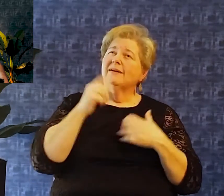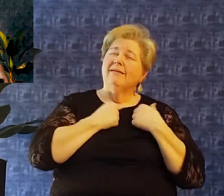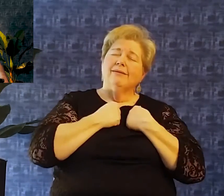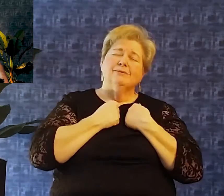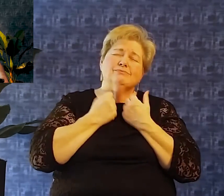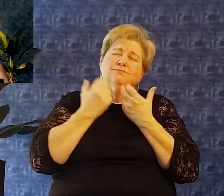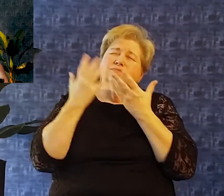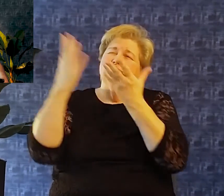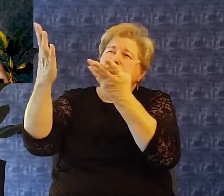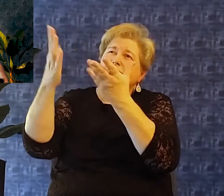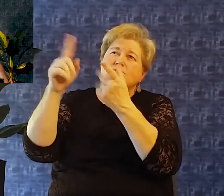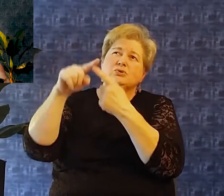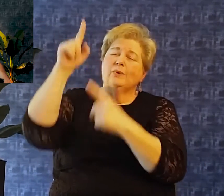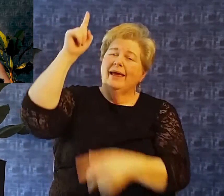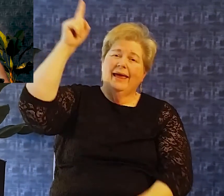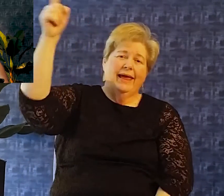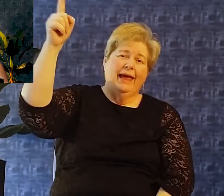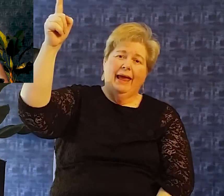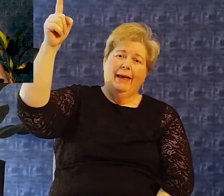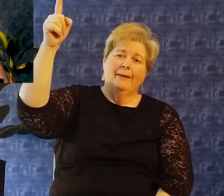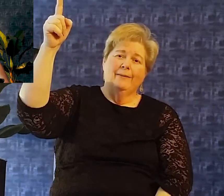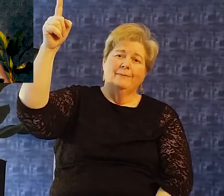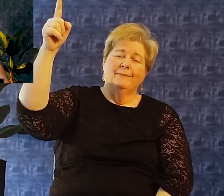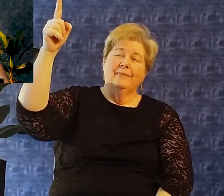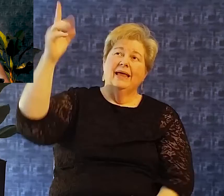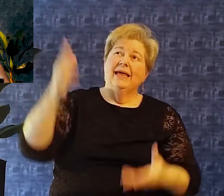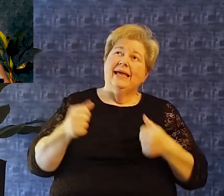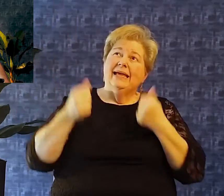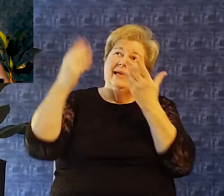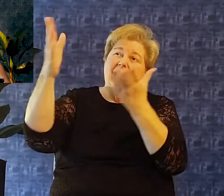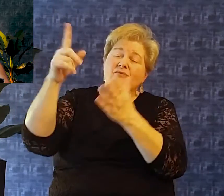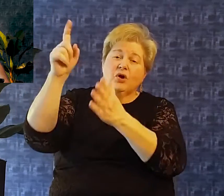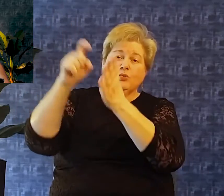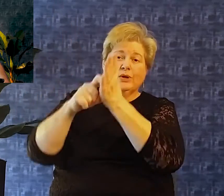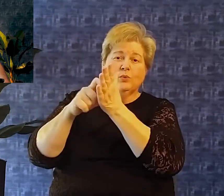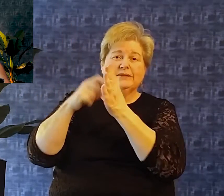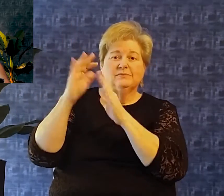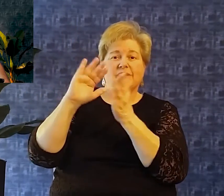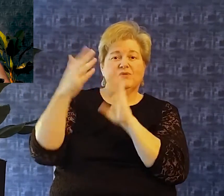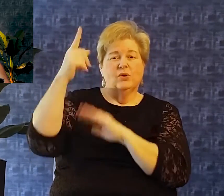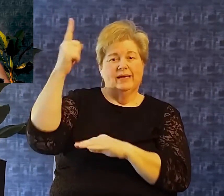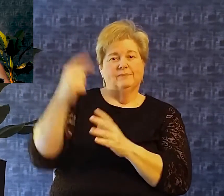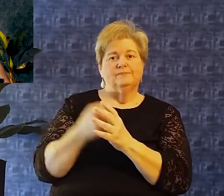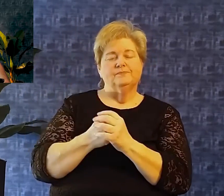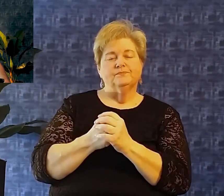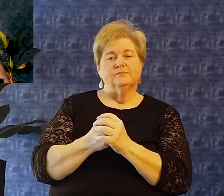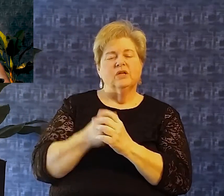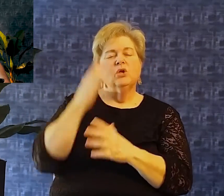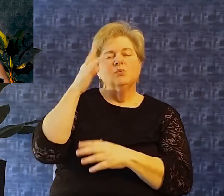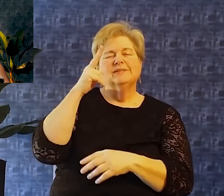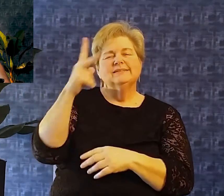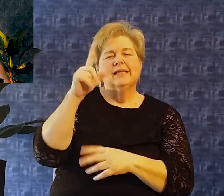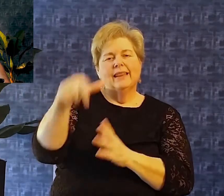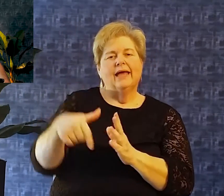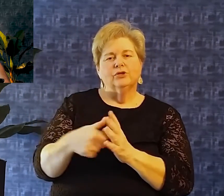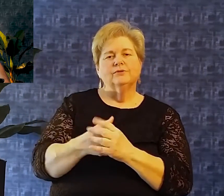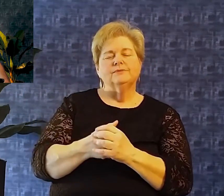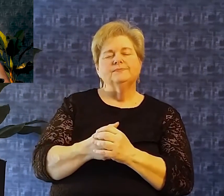him now as you're going to see in just a moment as is the case with so many of the psalms David is facing